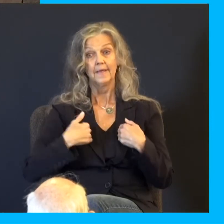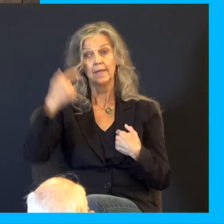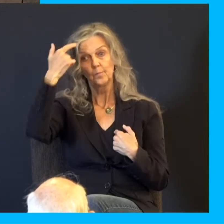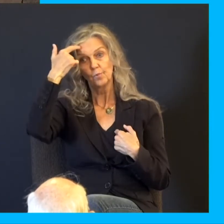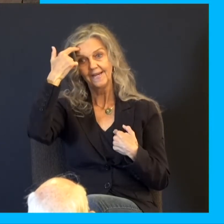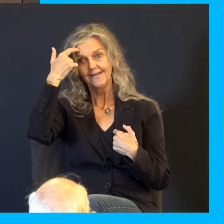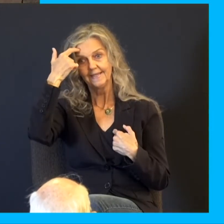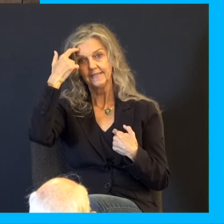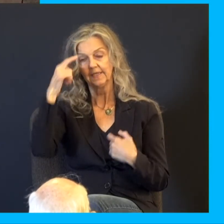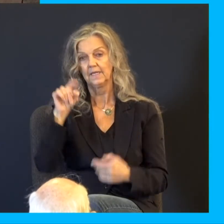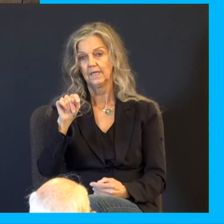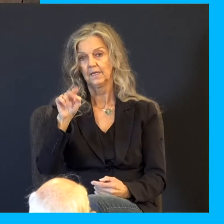July 3rd was her surgery date.